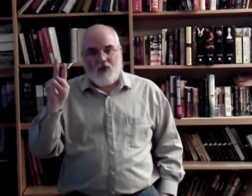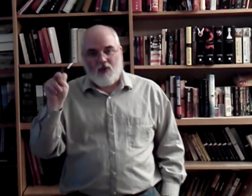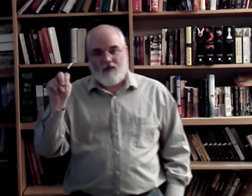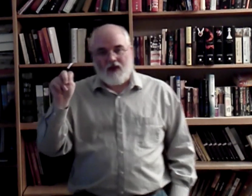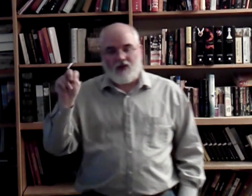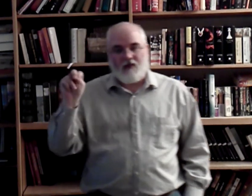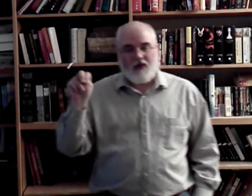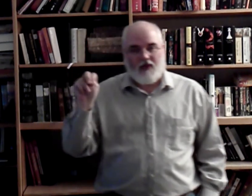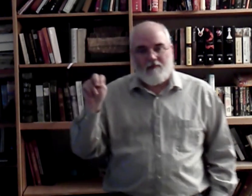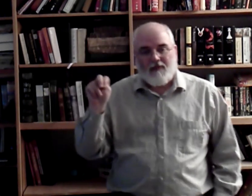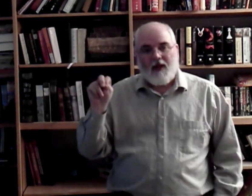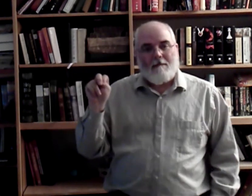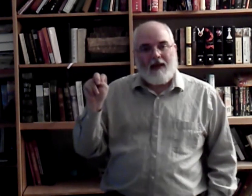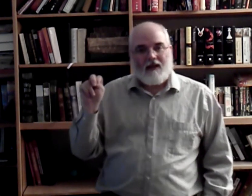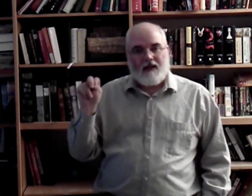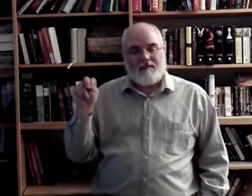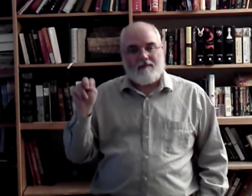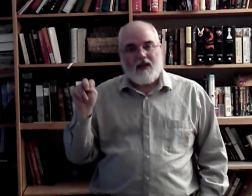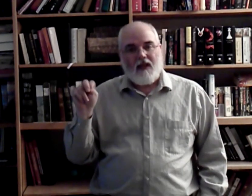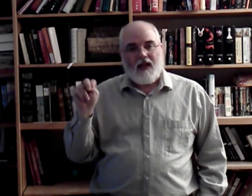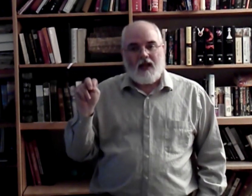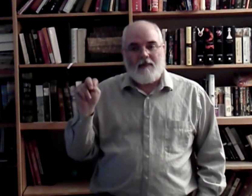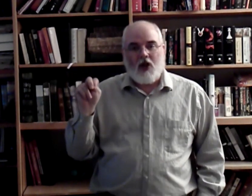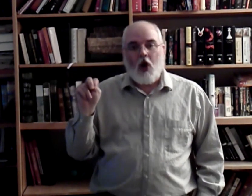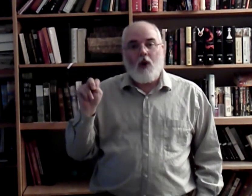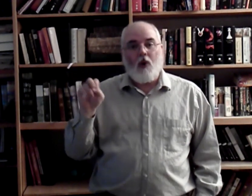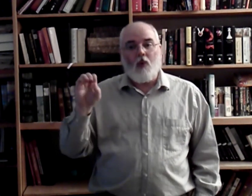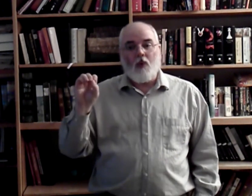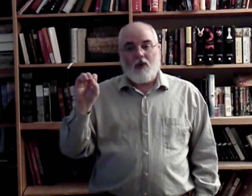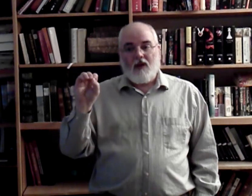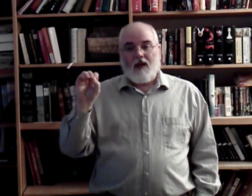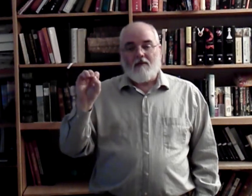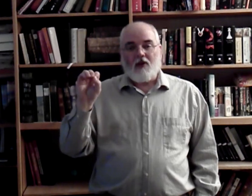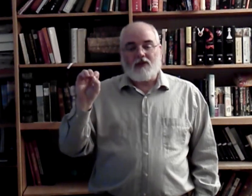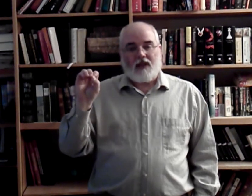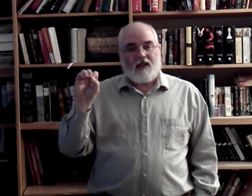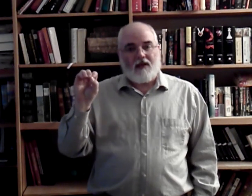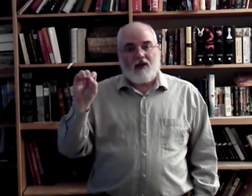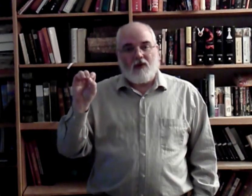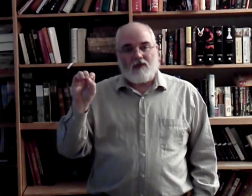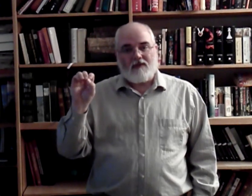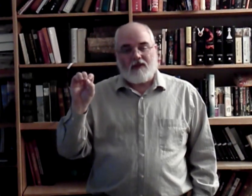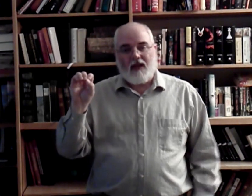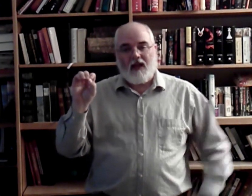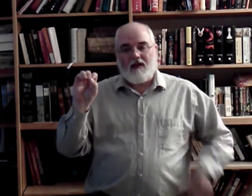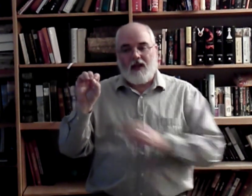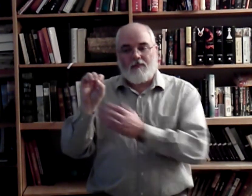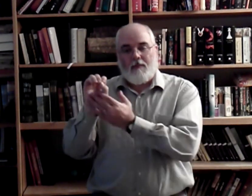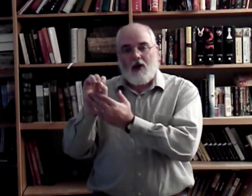fingers over your thumb. Make an M. L. I mean O. Looks like the letter O. Again, keep the palm